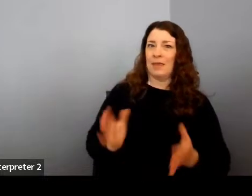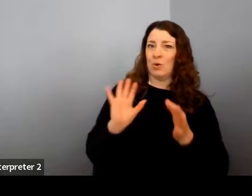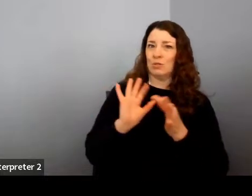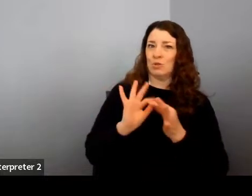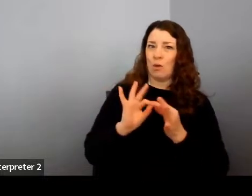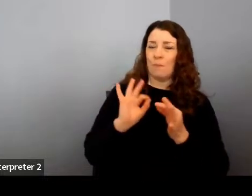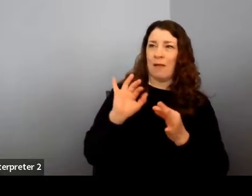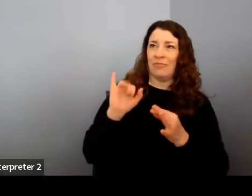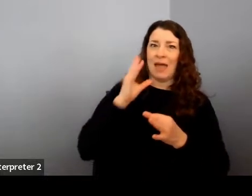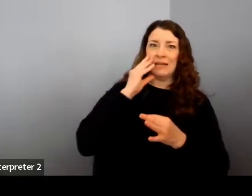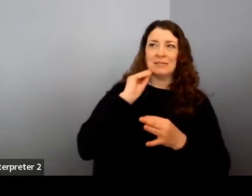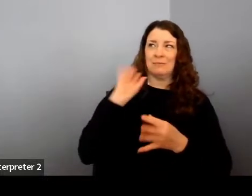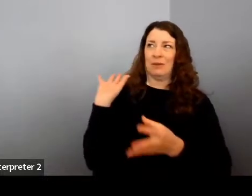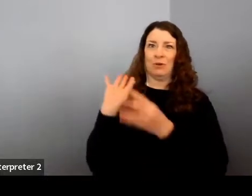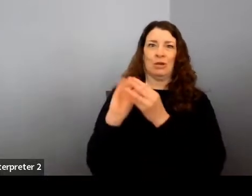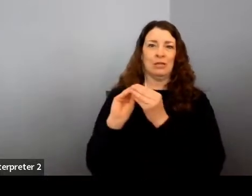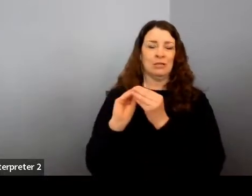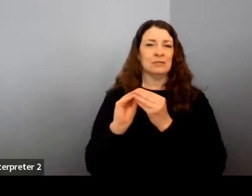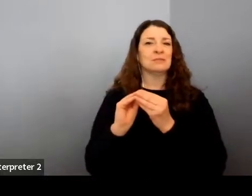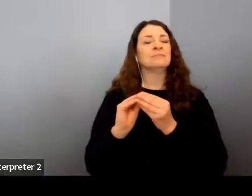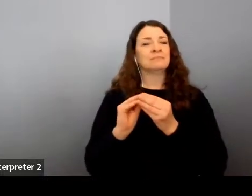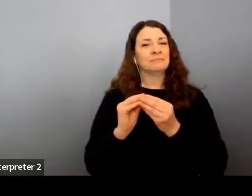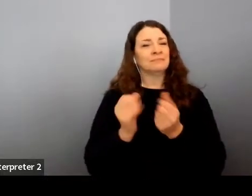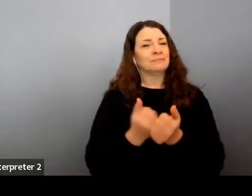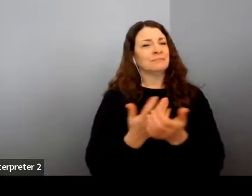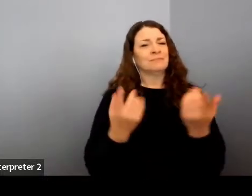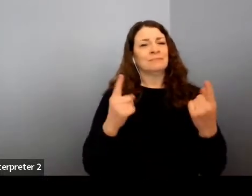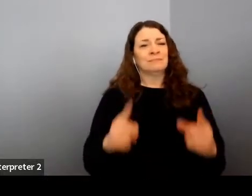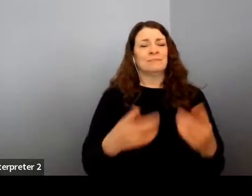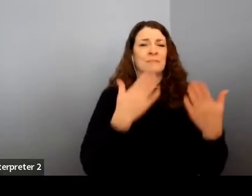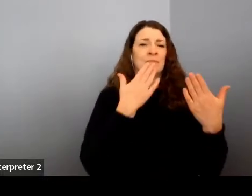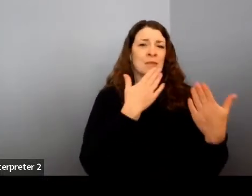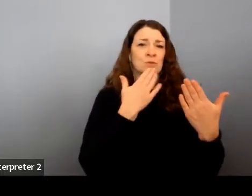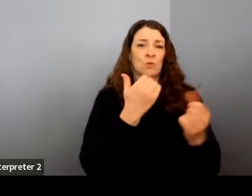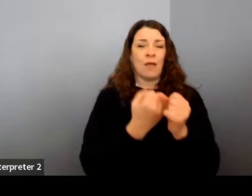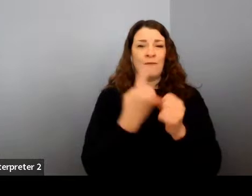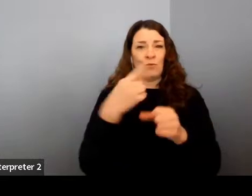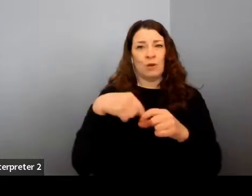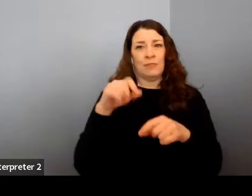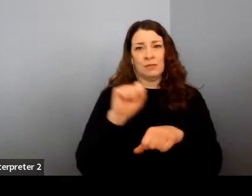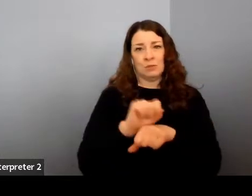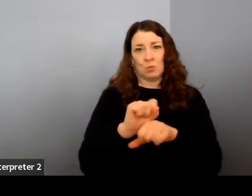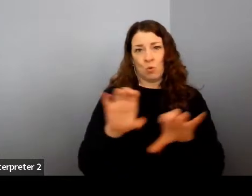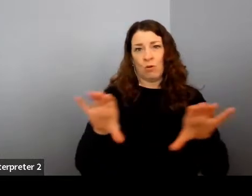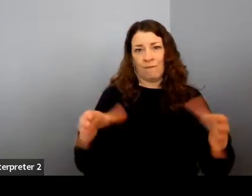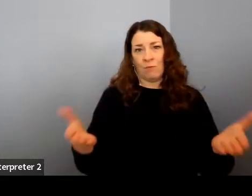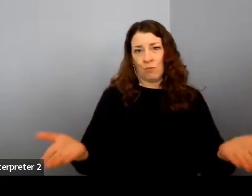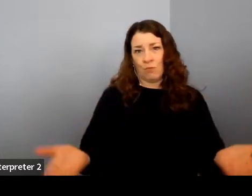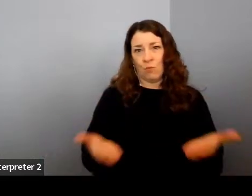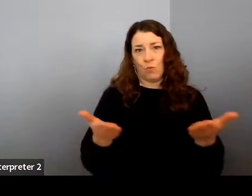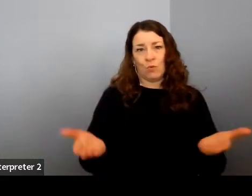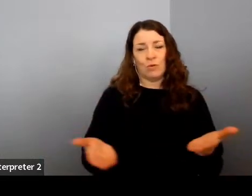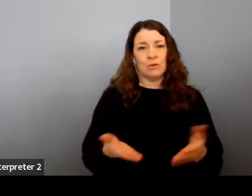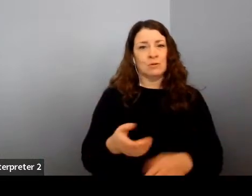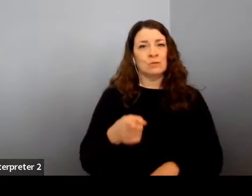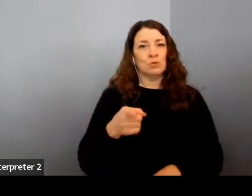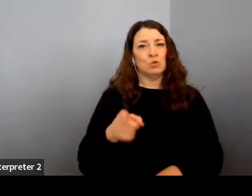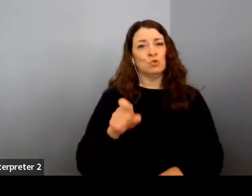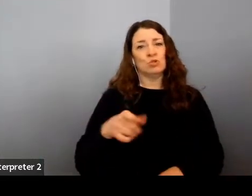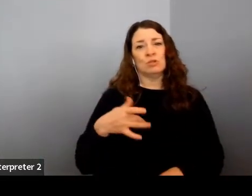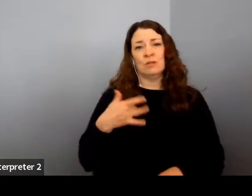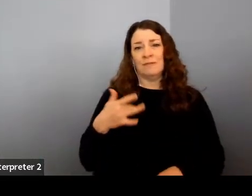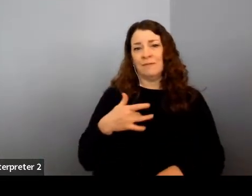it just, it all happened. And it's thanks to everyone in this workforce. And that is not something that you should spend a single day